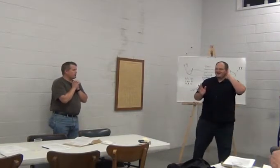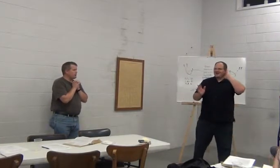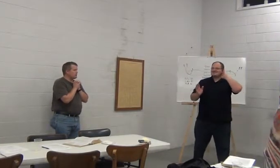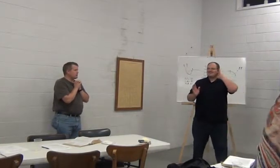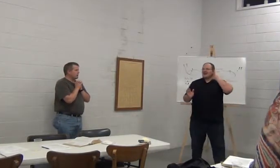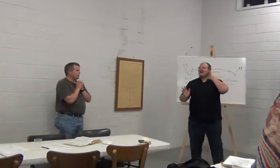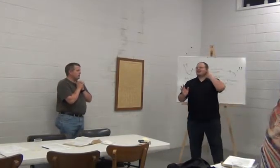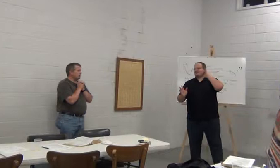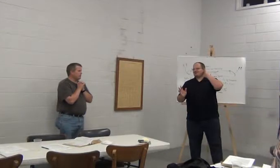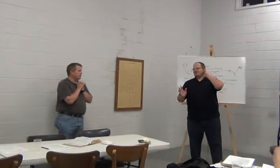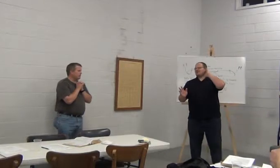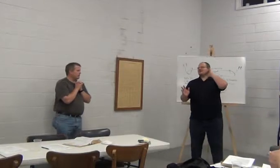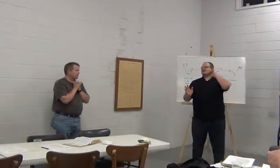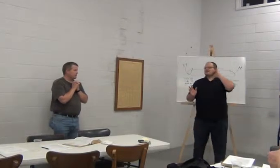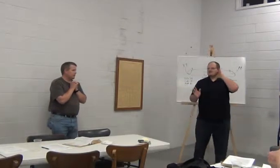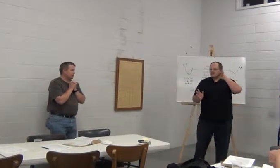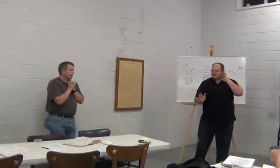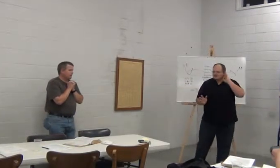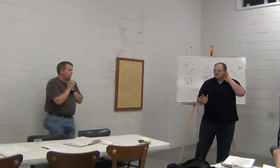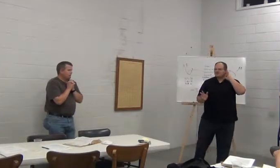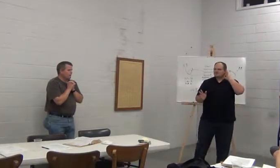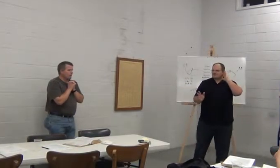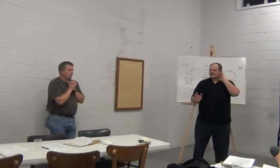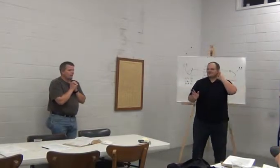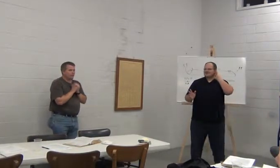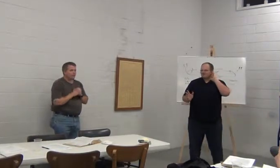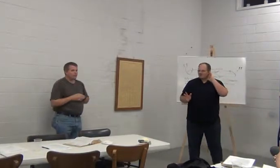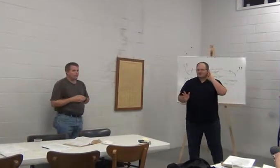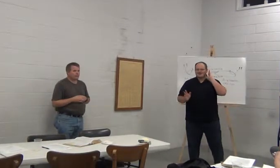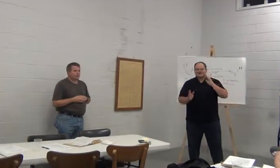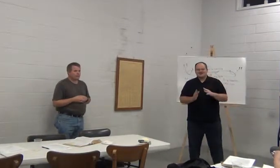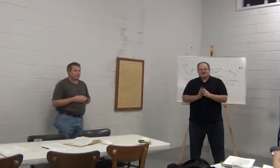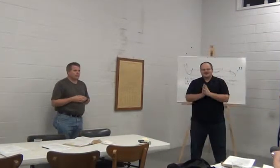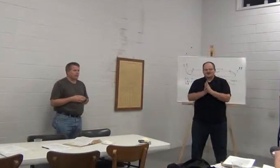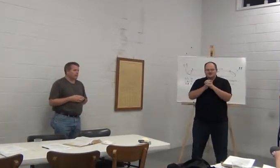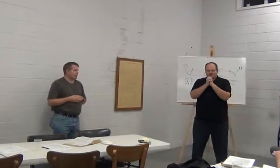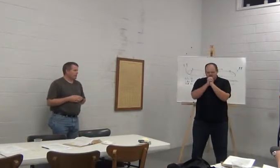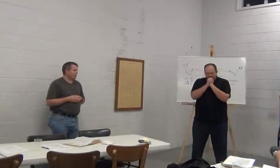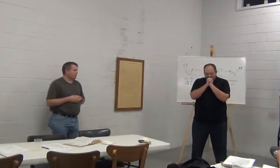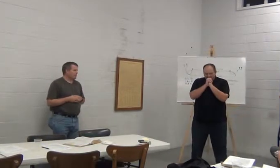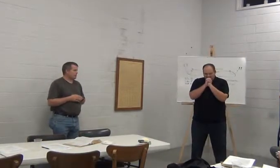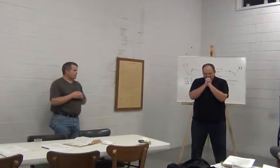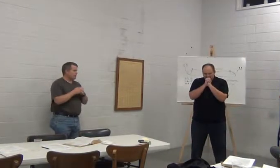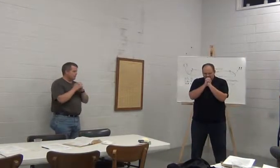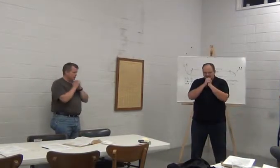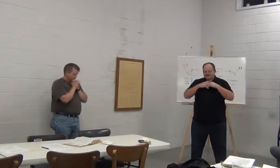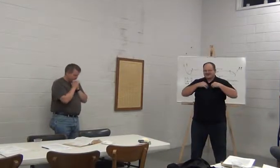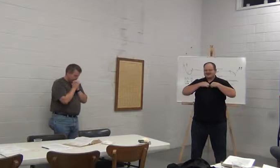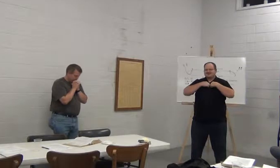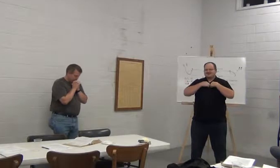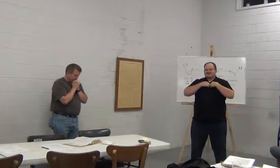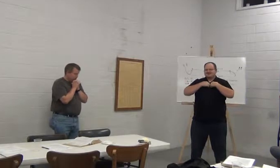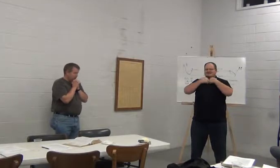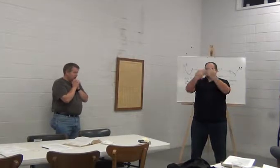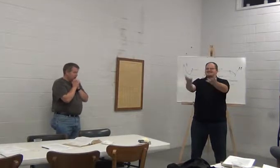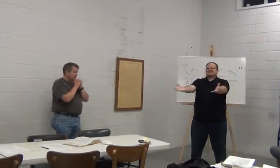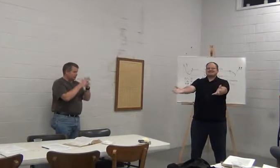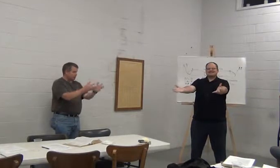He's alive. Because he is risen from the dead. And he's Lord, right? Alright? Pray every day in name of Jesus. And then? Give.